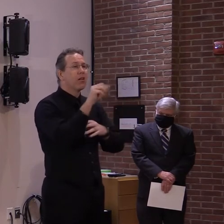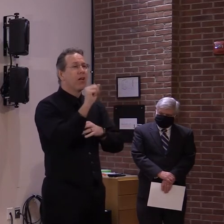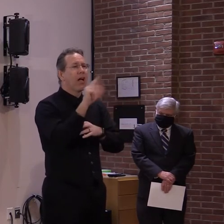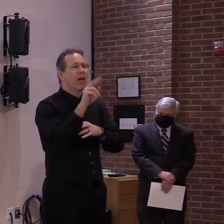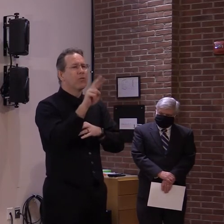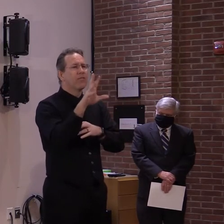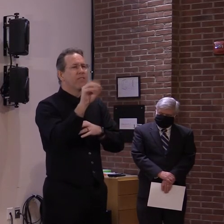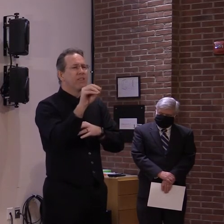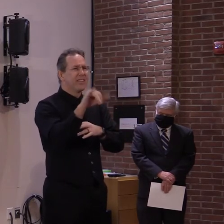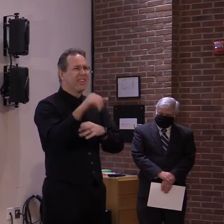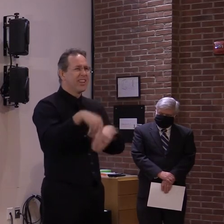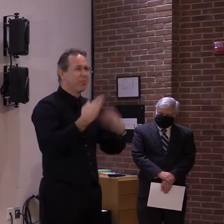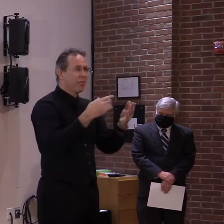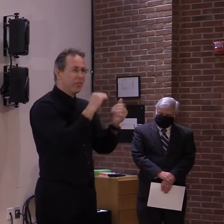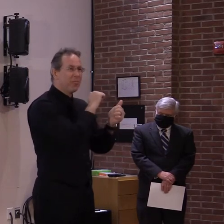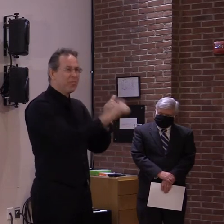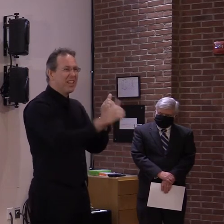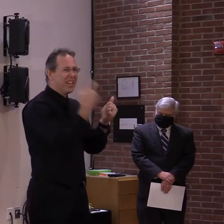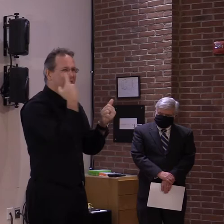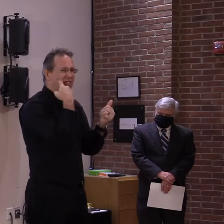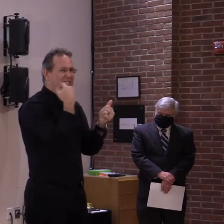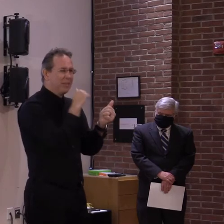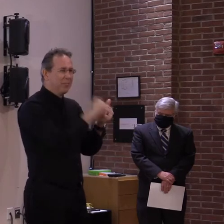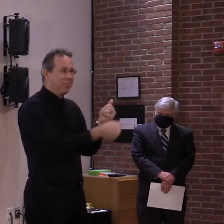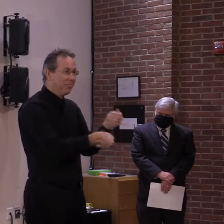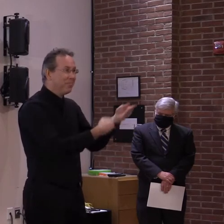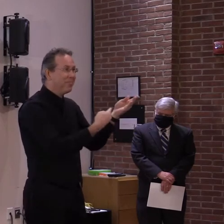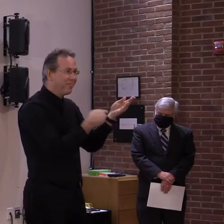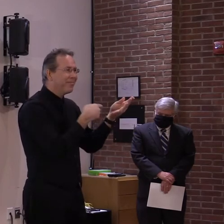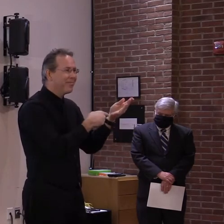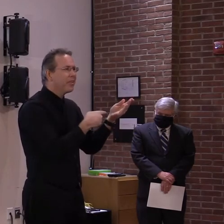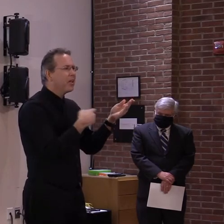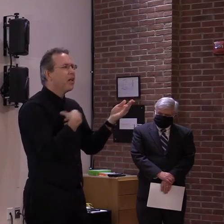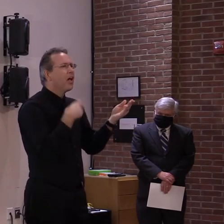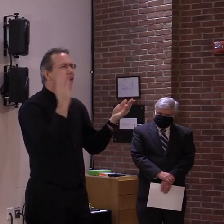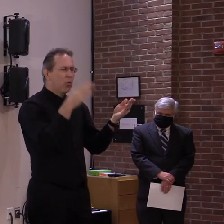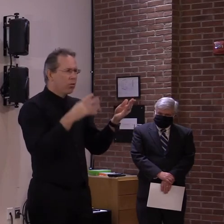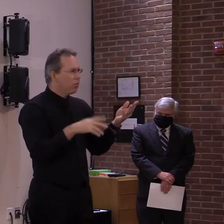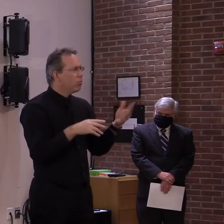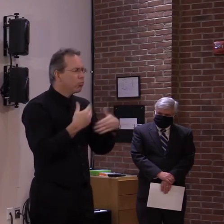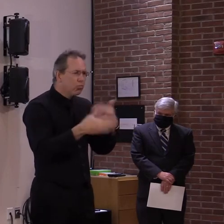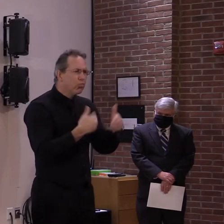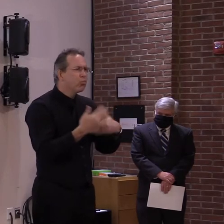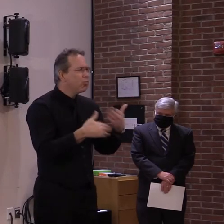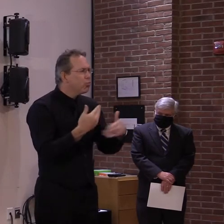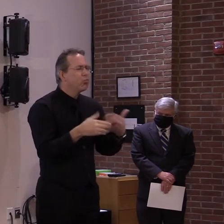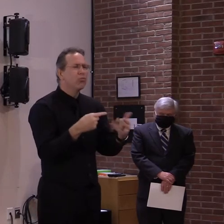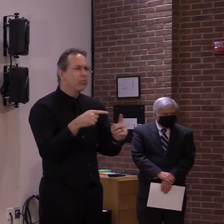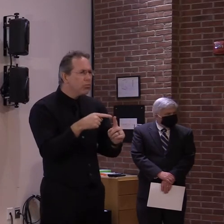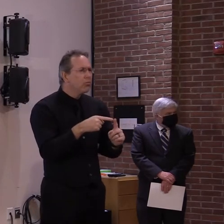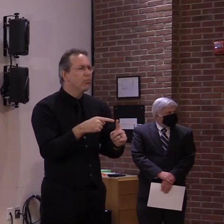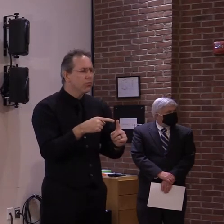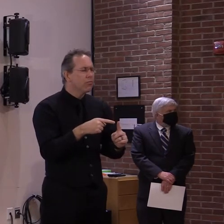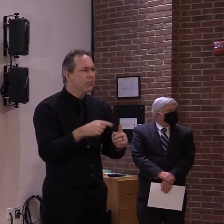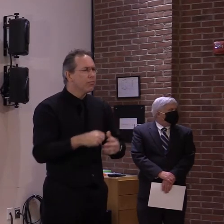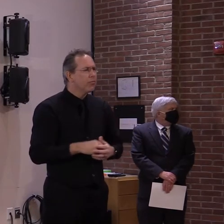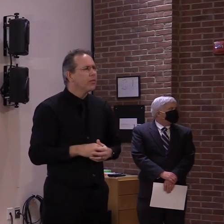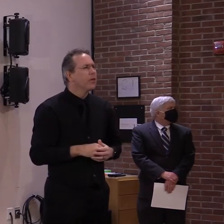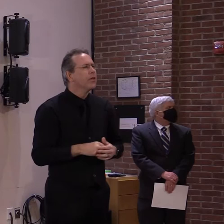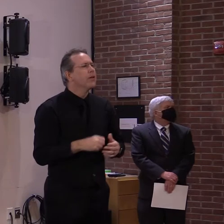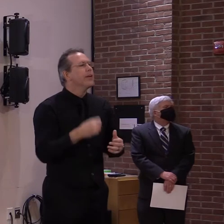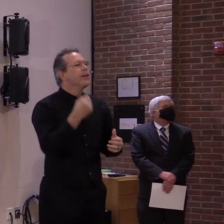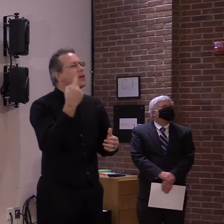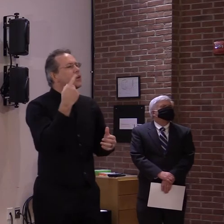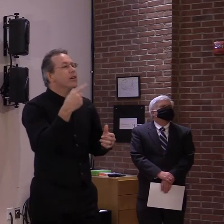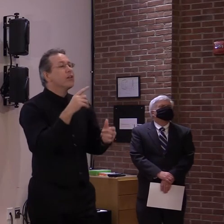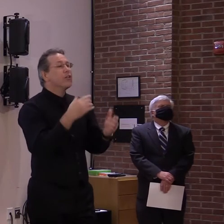and we'll move through the regular process to do so. there will be, there will be a bill, uh, introduced or many bills introduced along